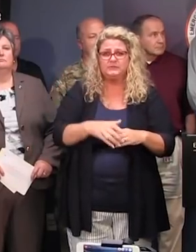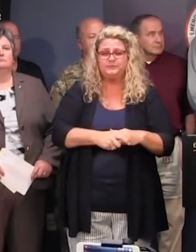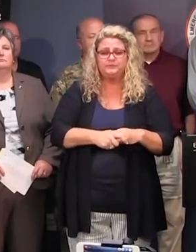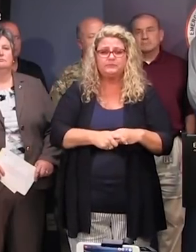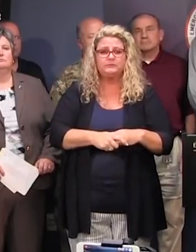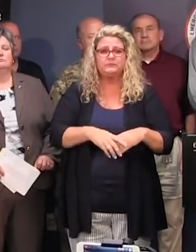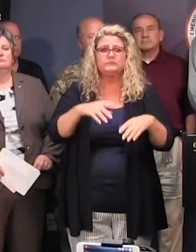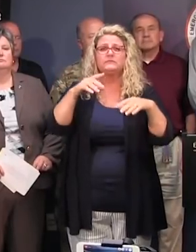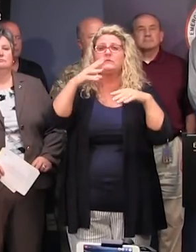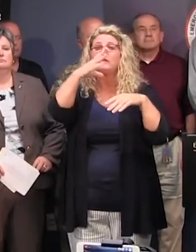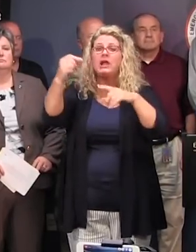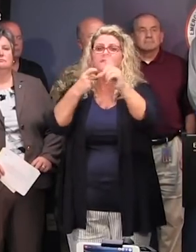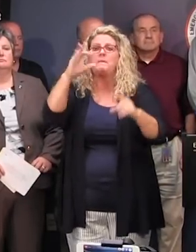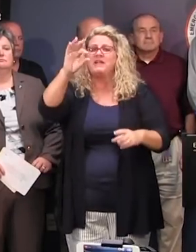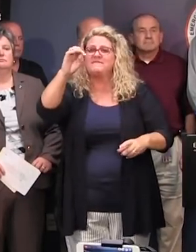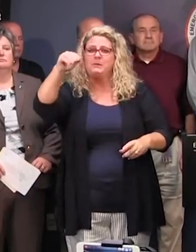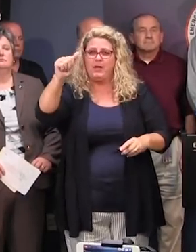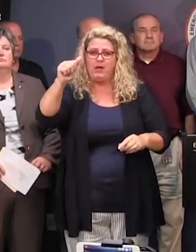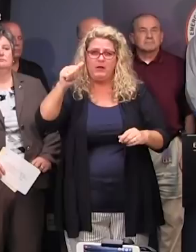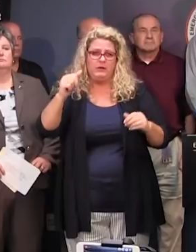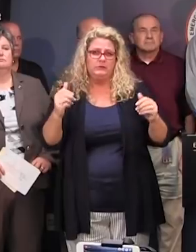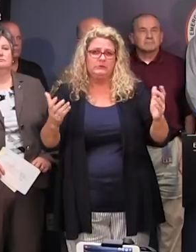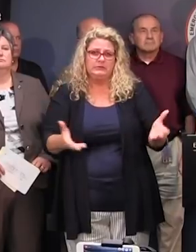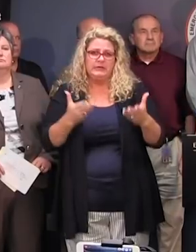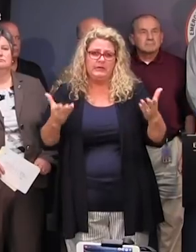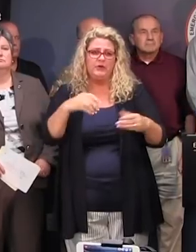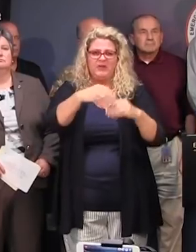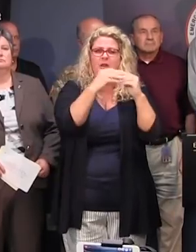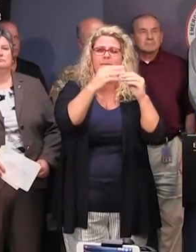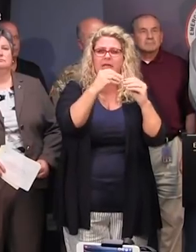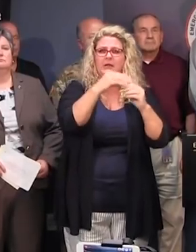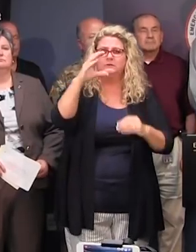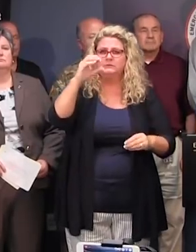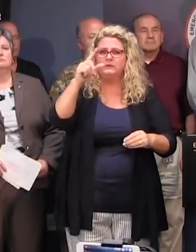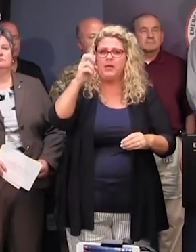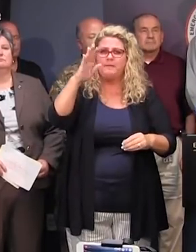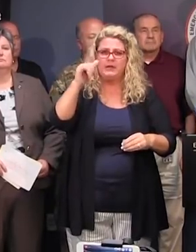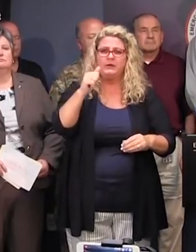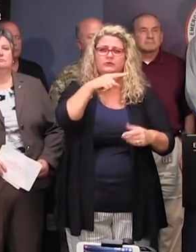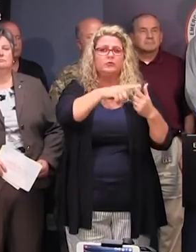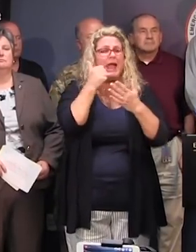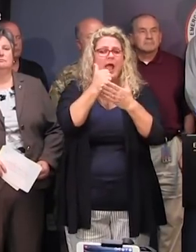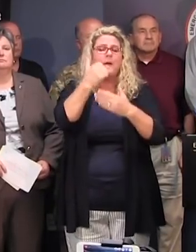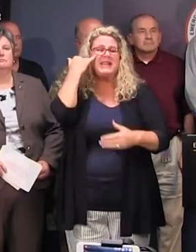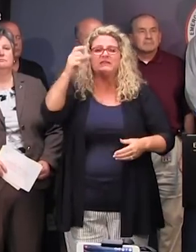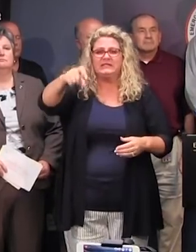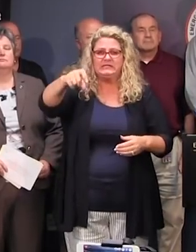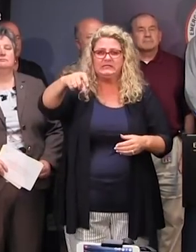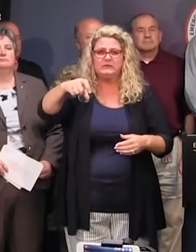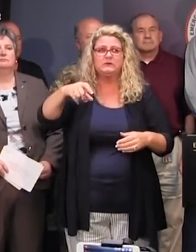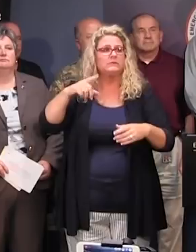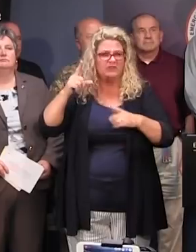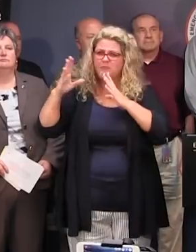And teams from FEMA stationed here in Columbia to respond to the storm if needed. All of